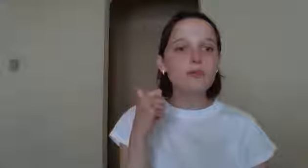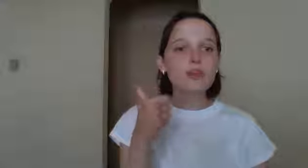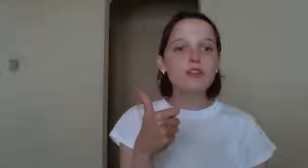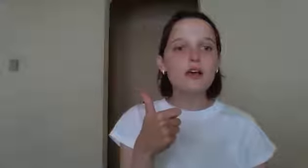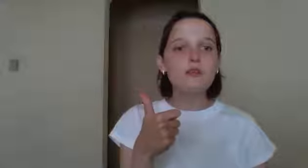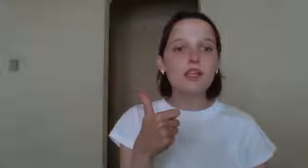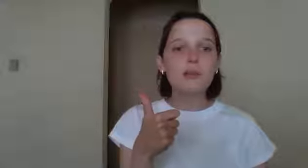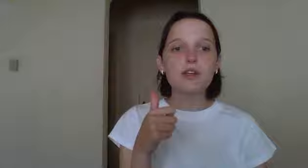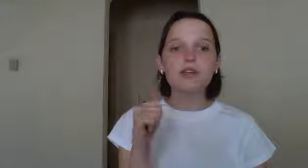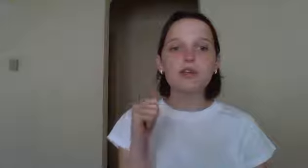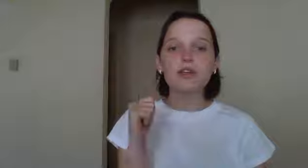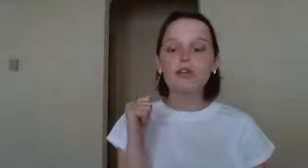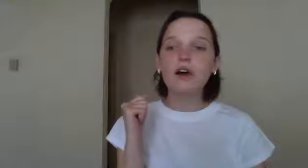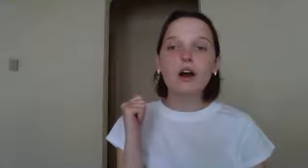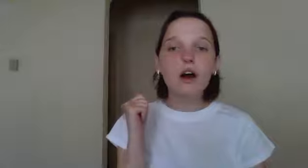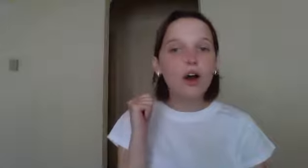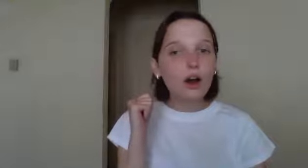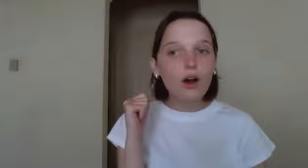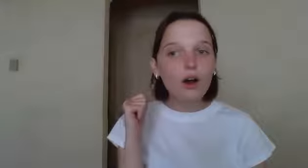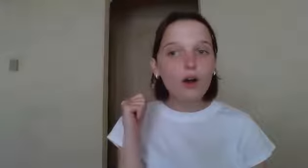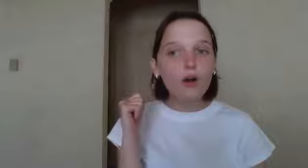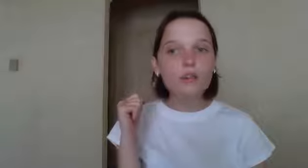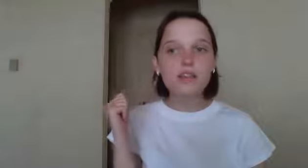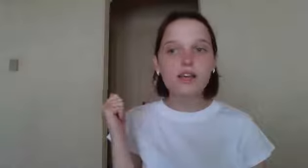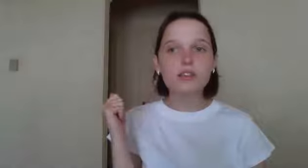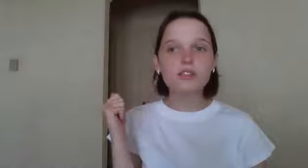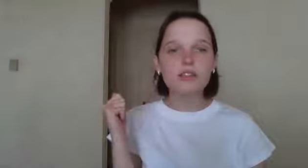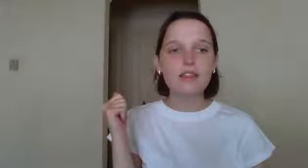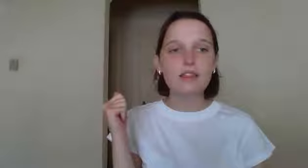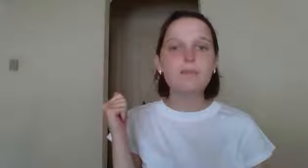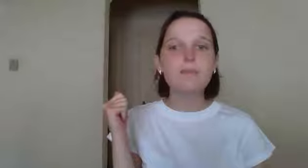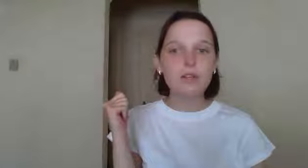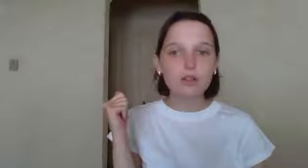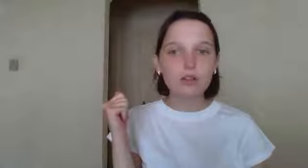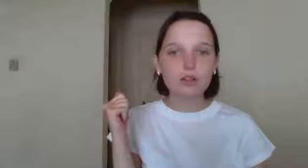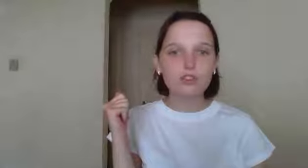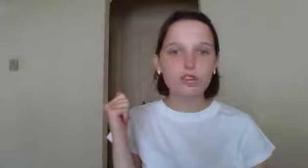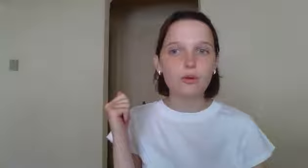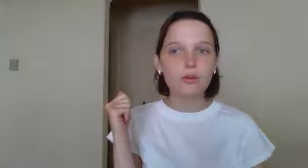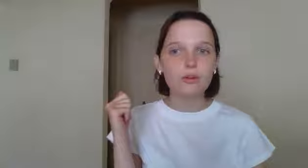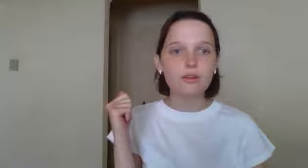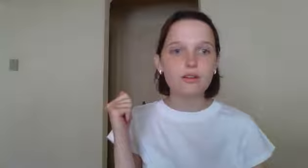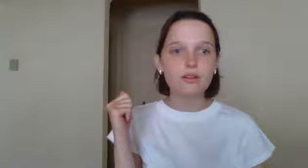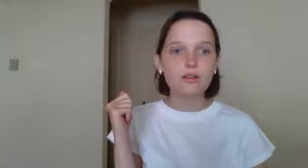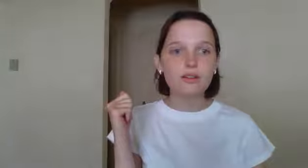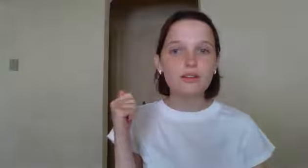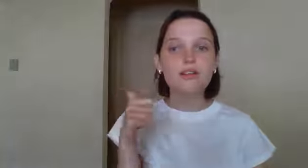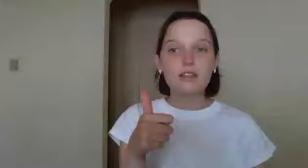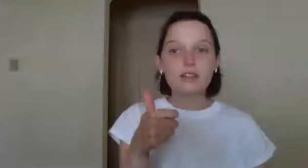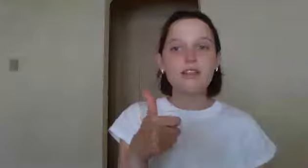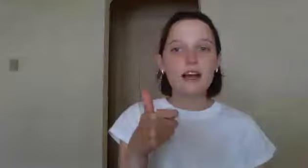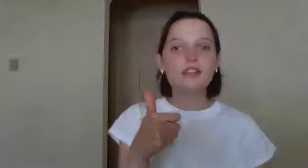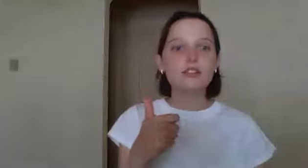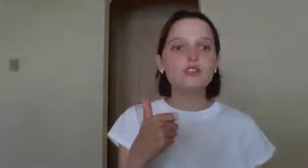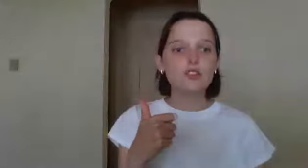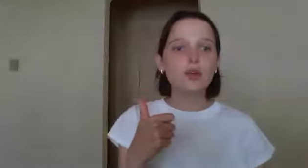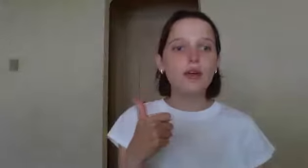Give me a thumbs up if you hear the O sound in the middle of joke. Yes, joke